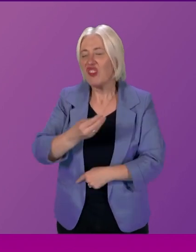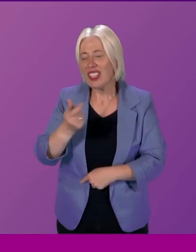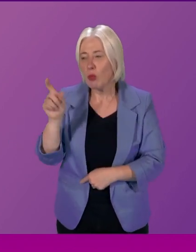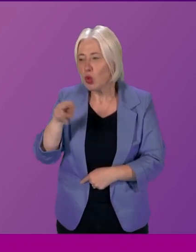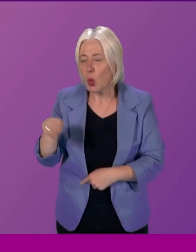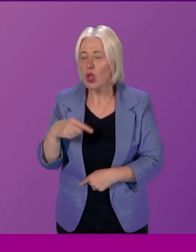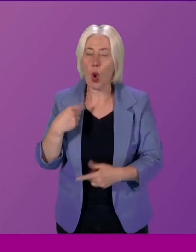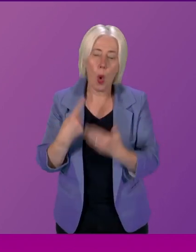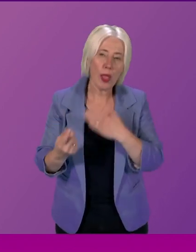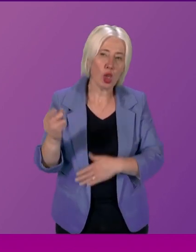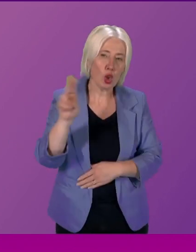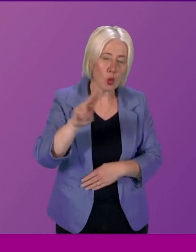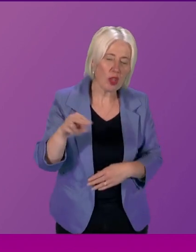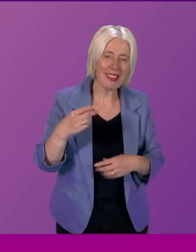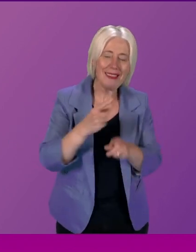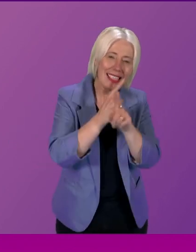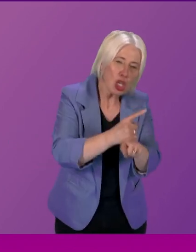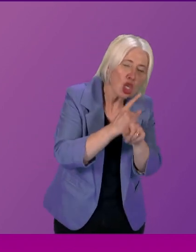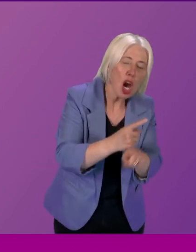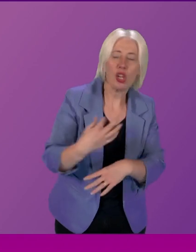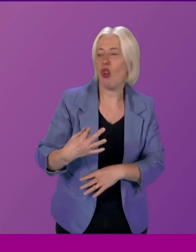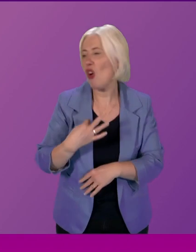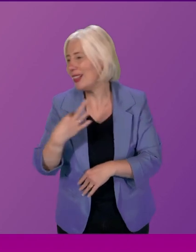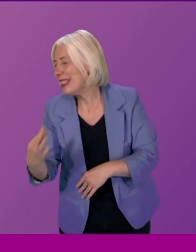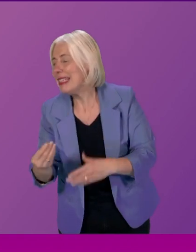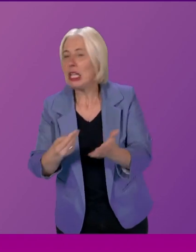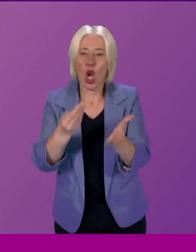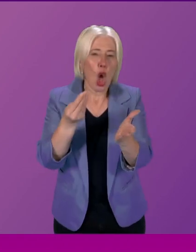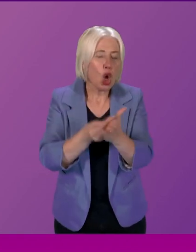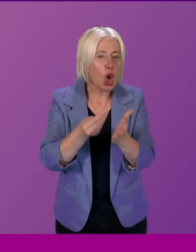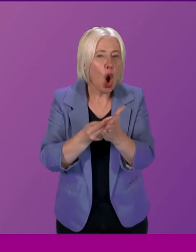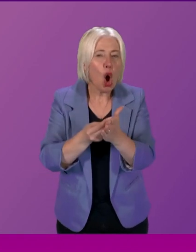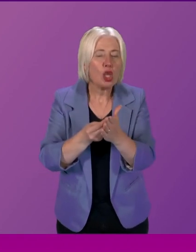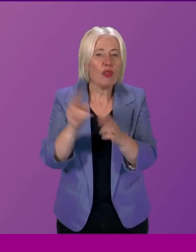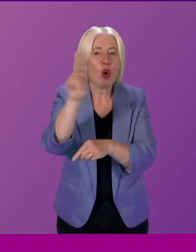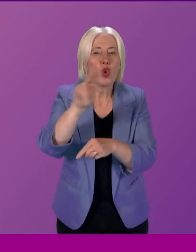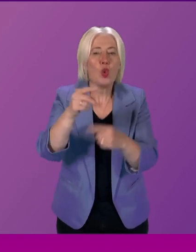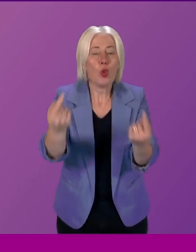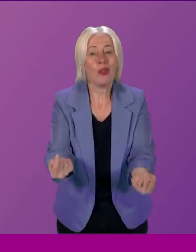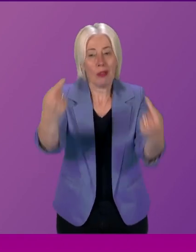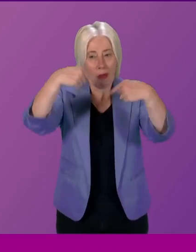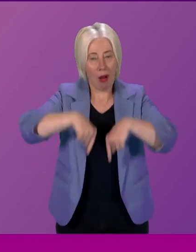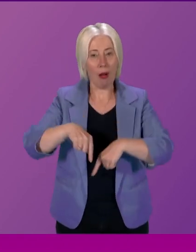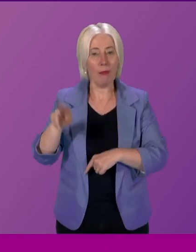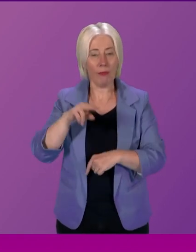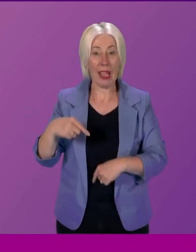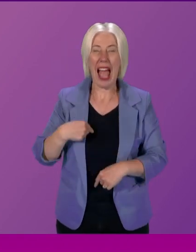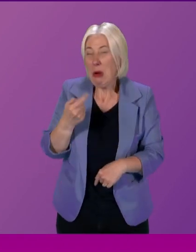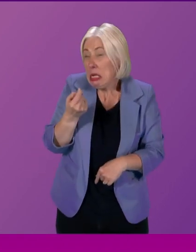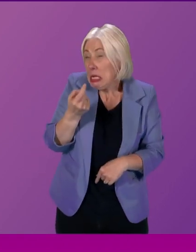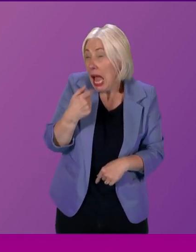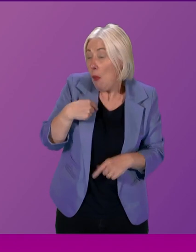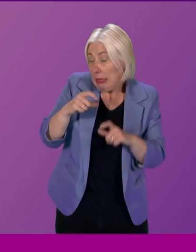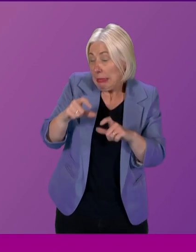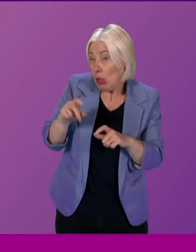teachers, but the volunteers that might be required and the costs associated with that. I was almost at school in 1999, so